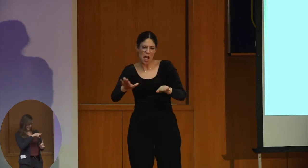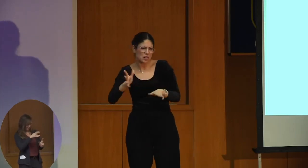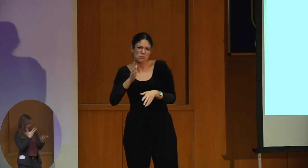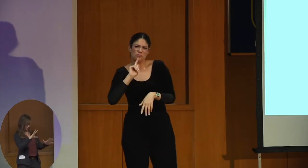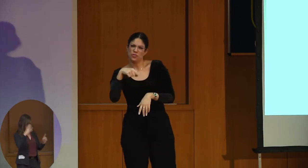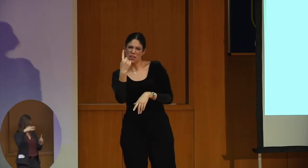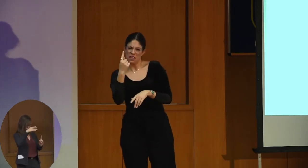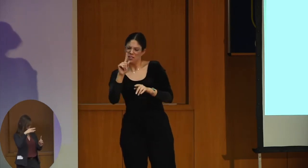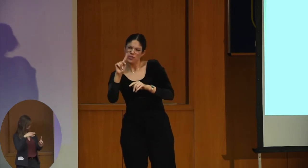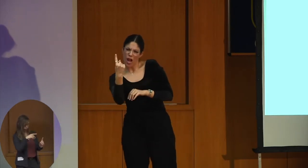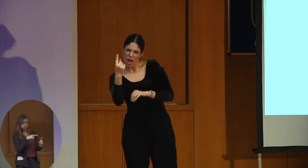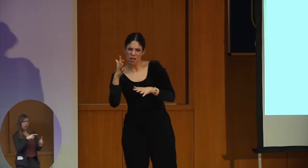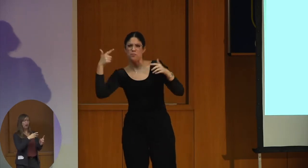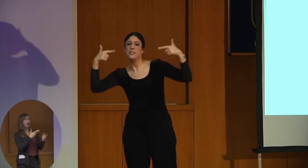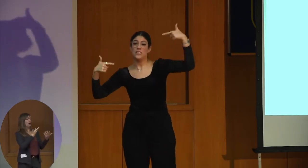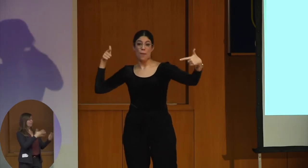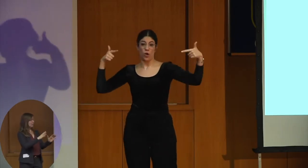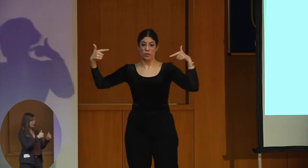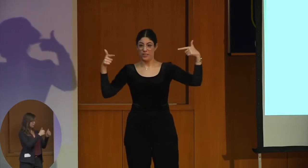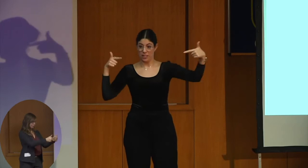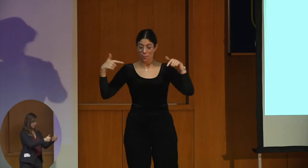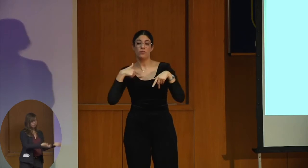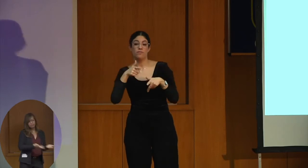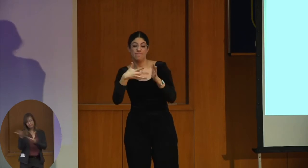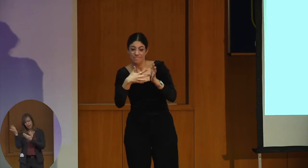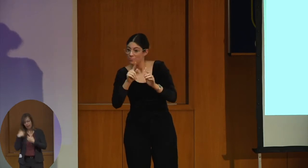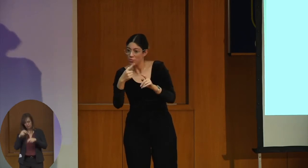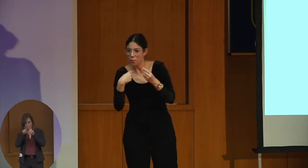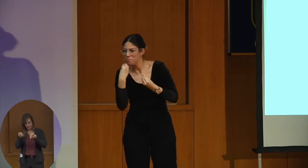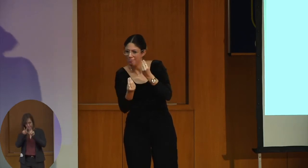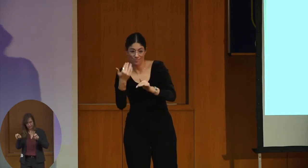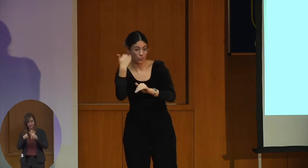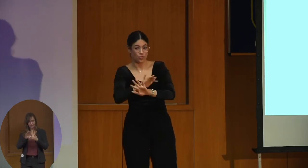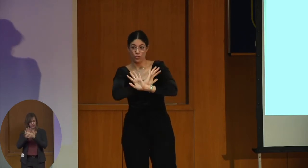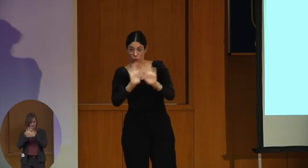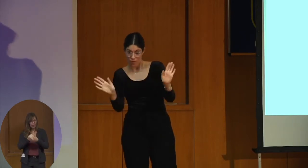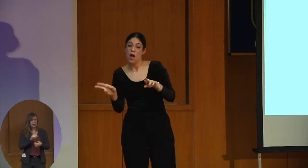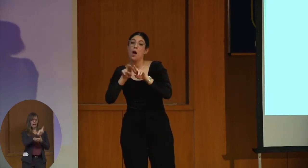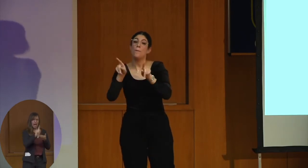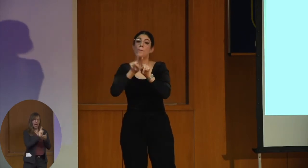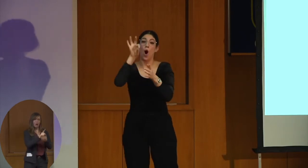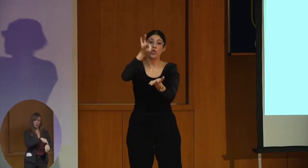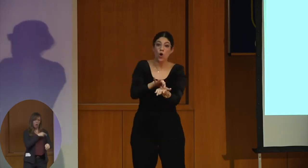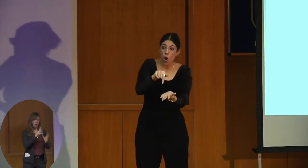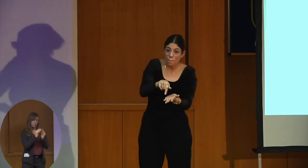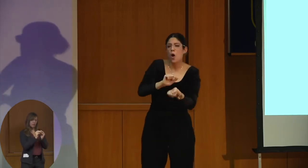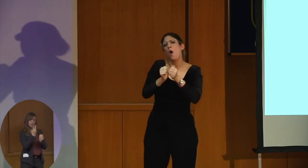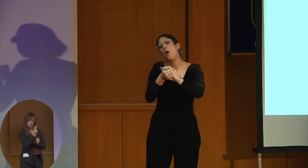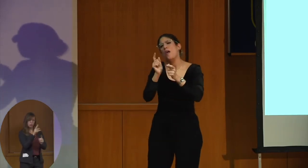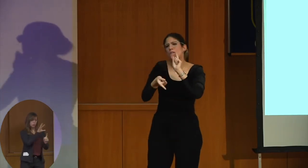analyze this data. It was an hour-long meeting with two cameras, and at the